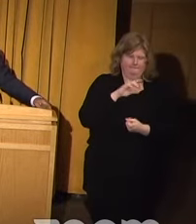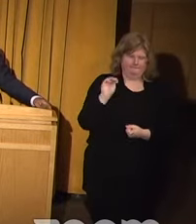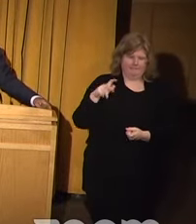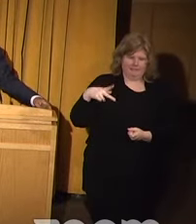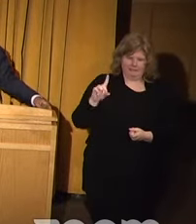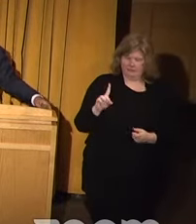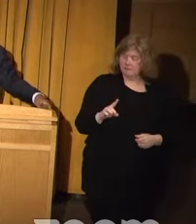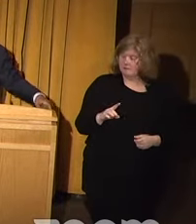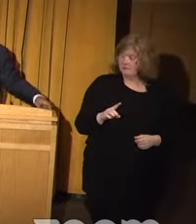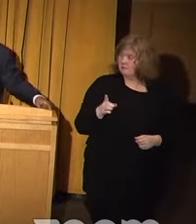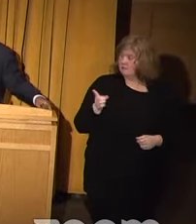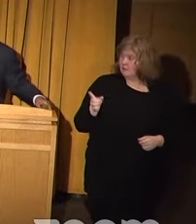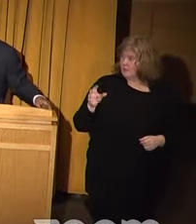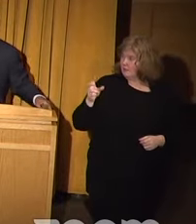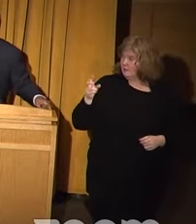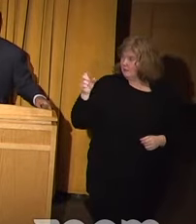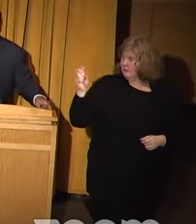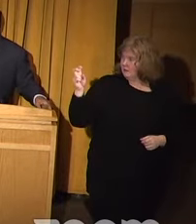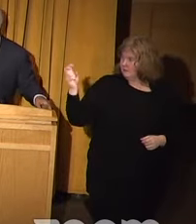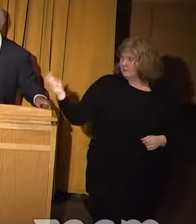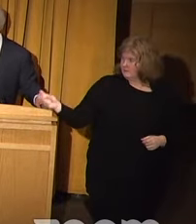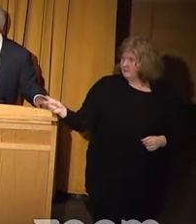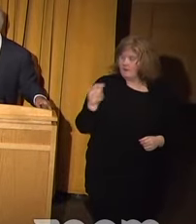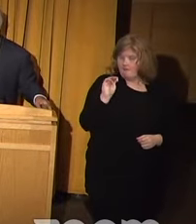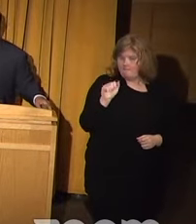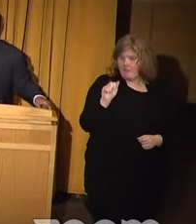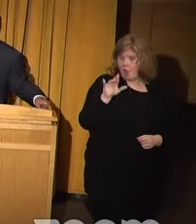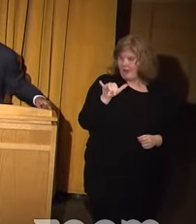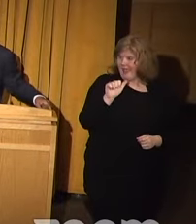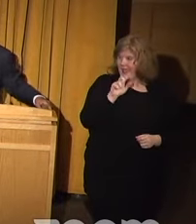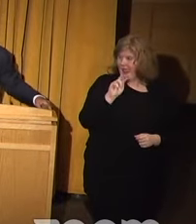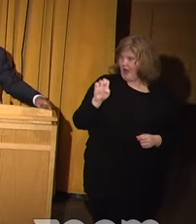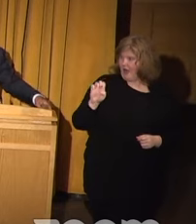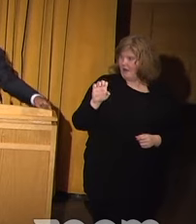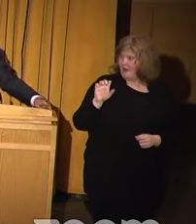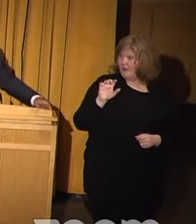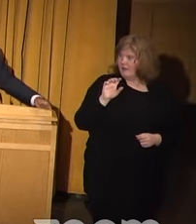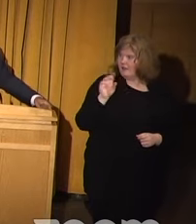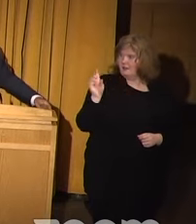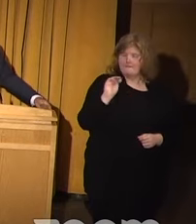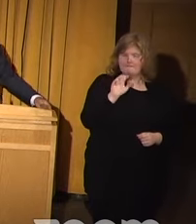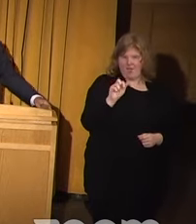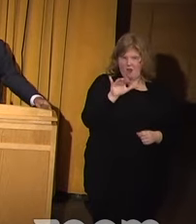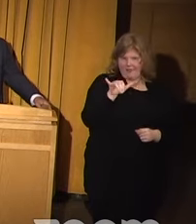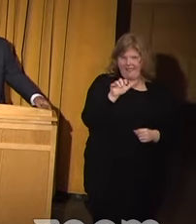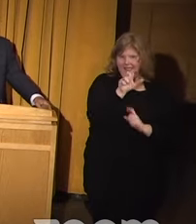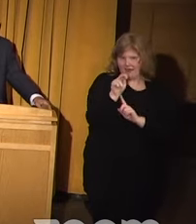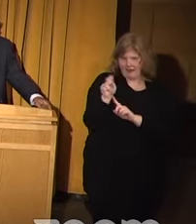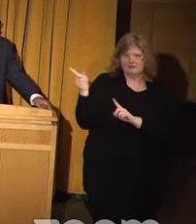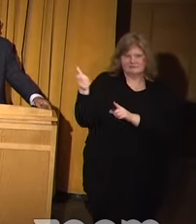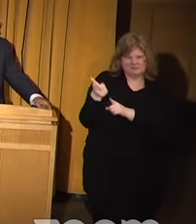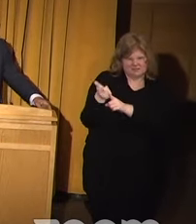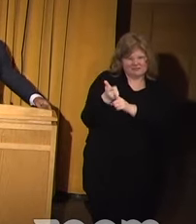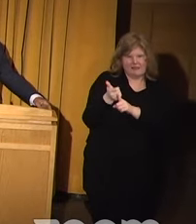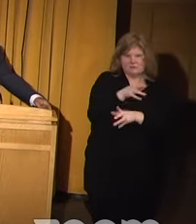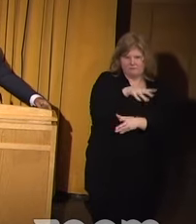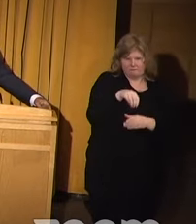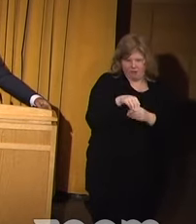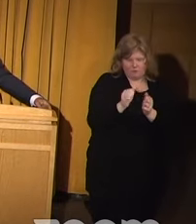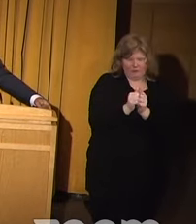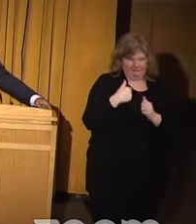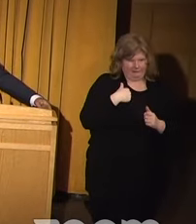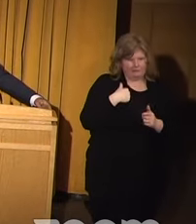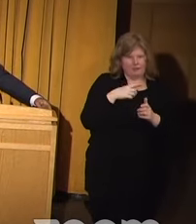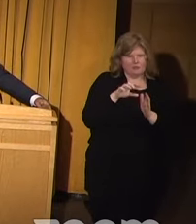Sitting here on the end in the row are Mary Ann, okay. Mary Ann Viveret. Mary Ann served with me on the New Orleans